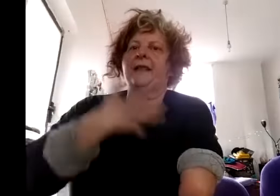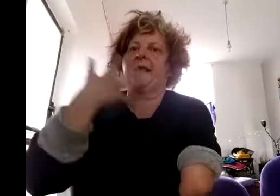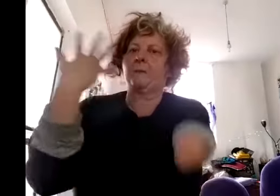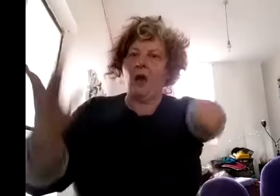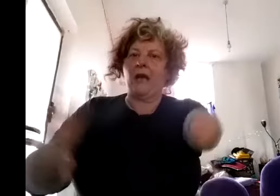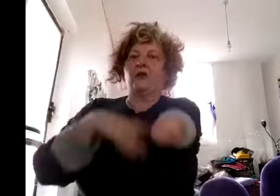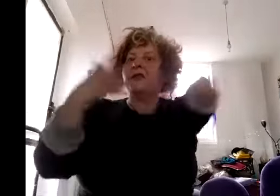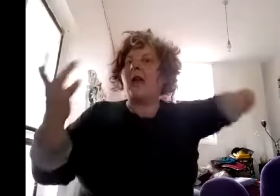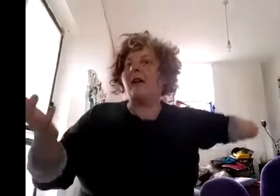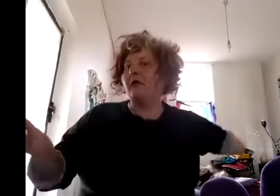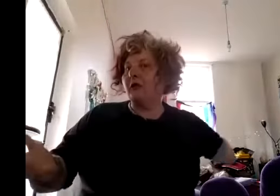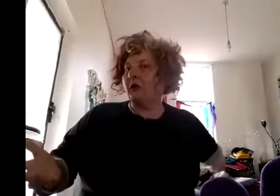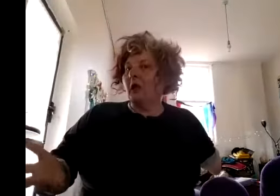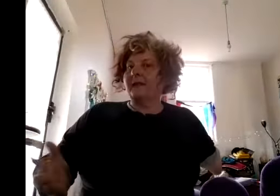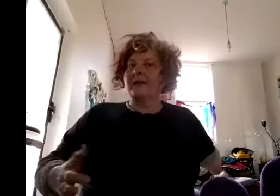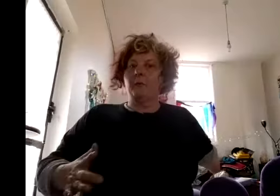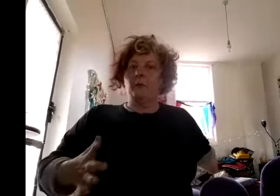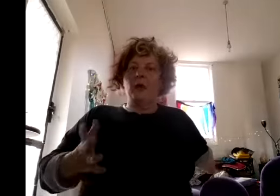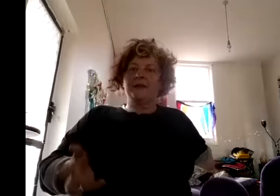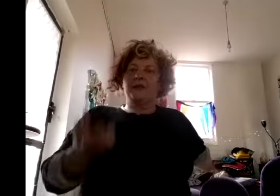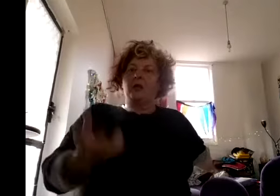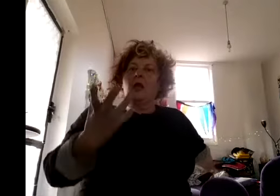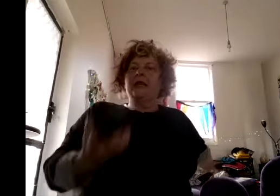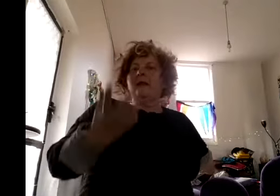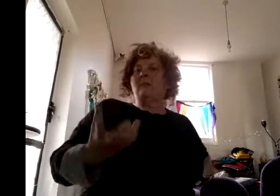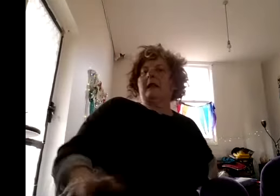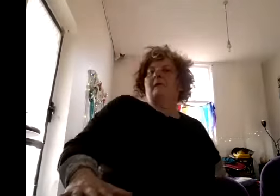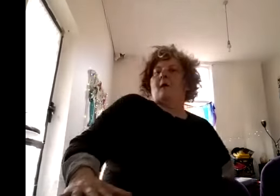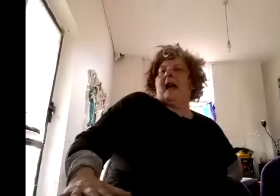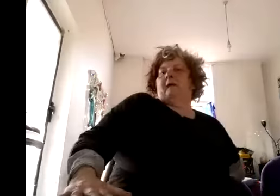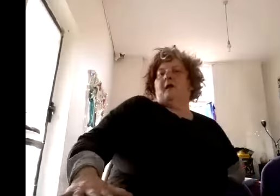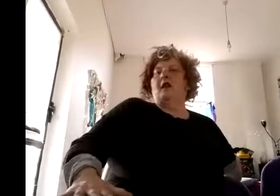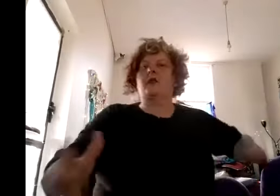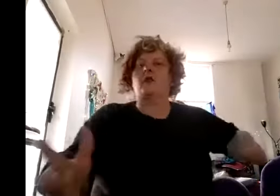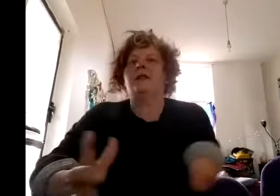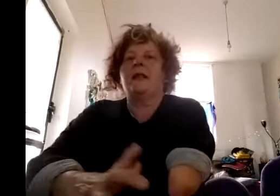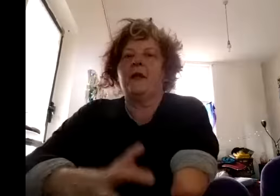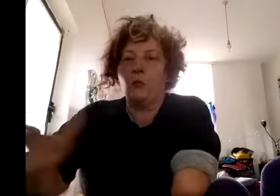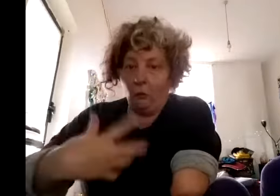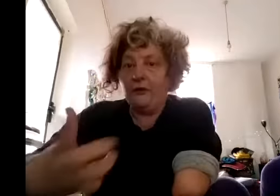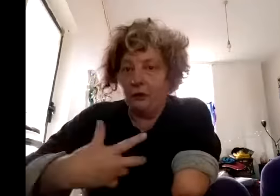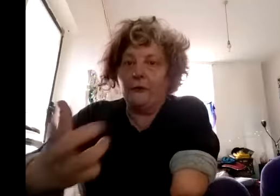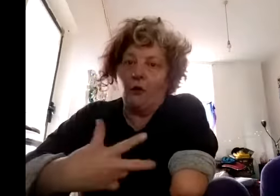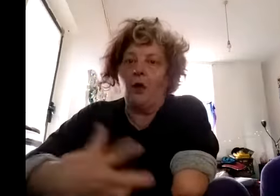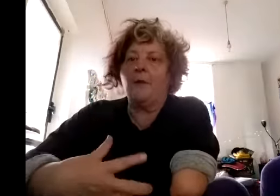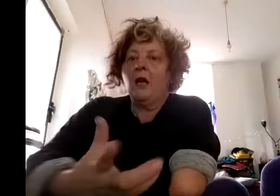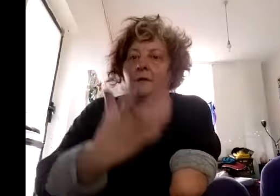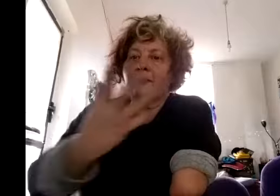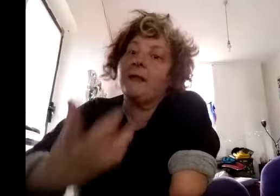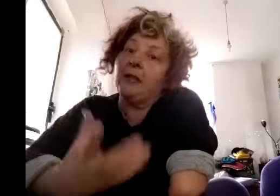by you just your average disabled person so in the middle of all that floats a concept that we do draw on of disability